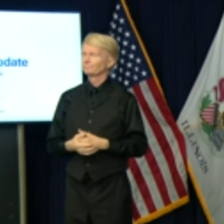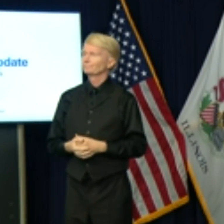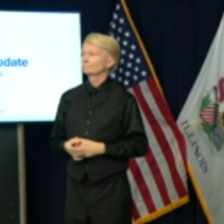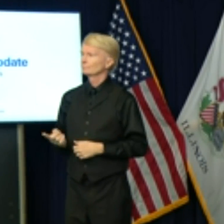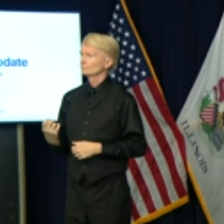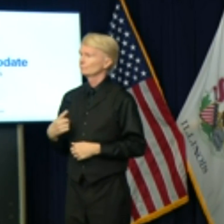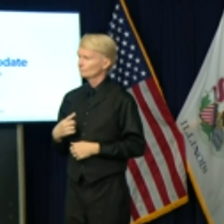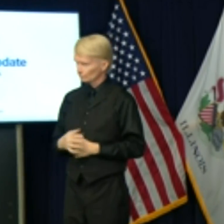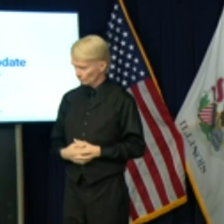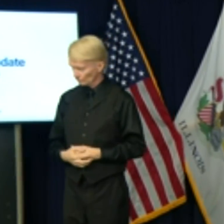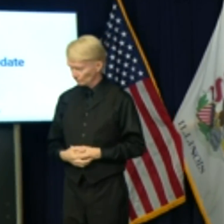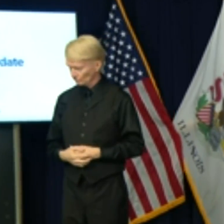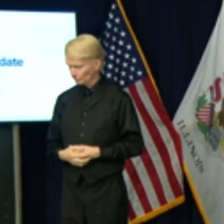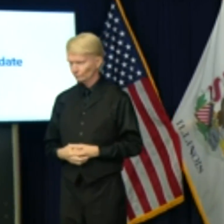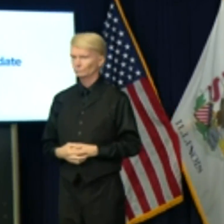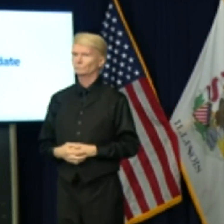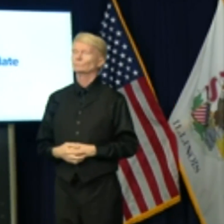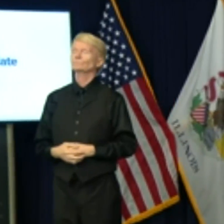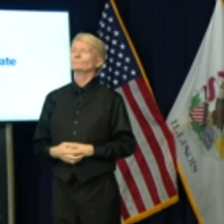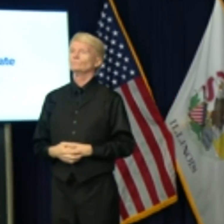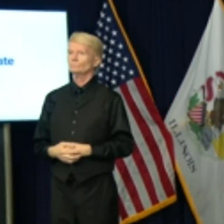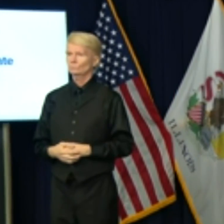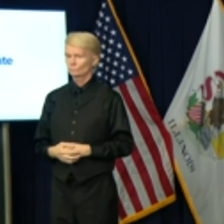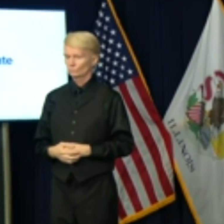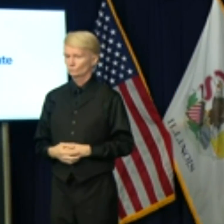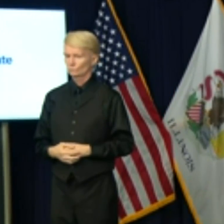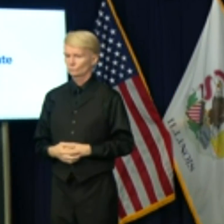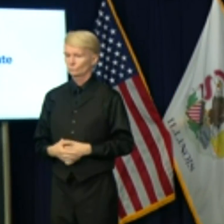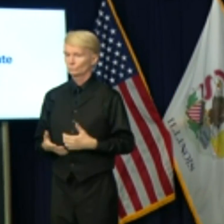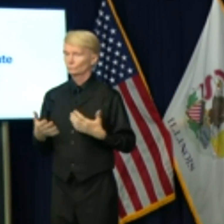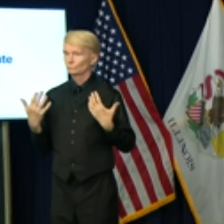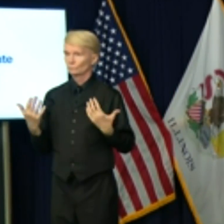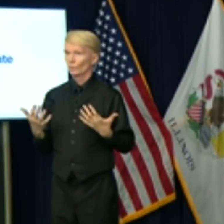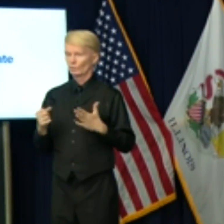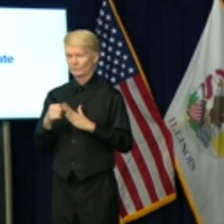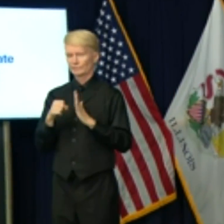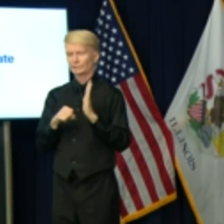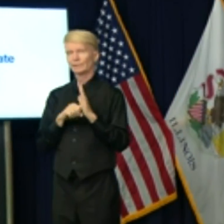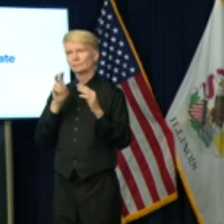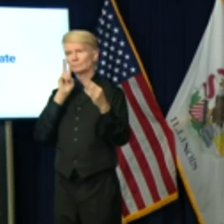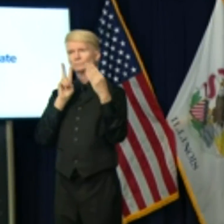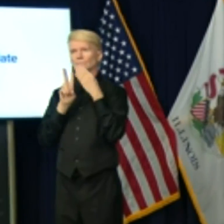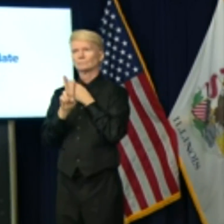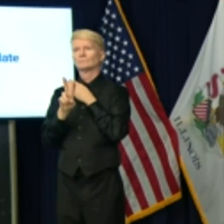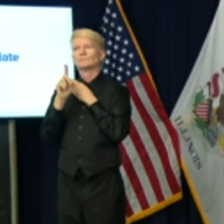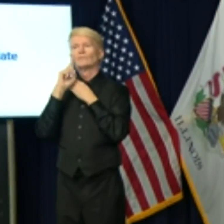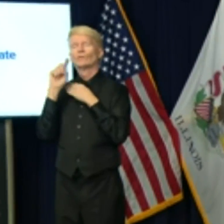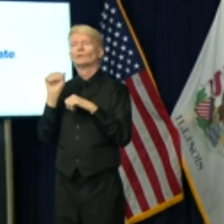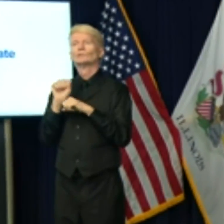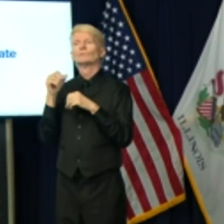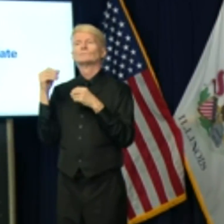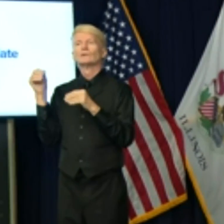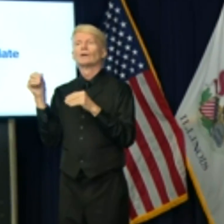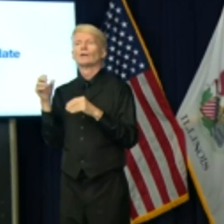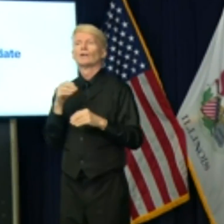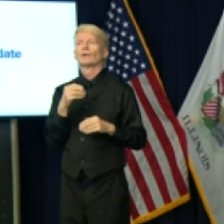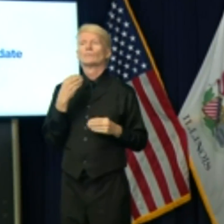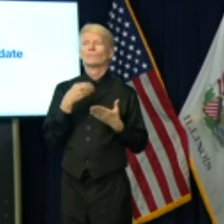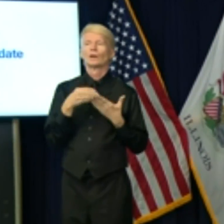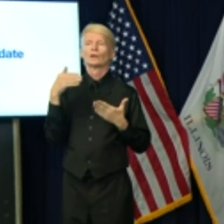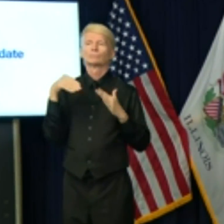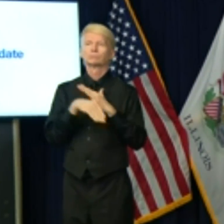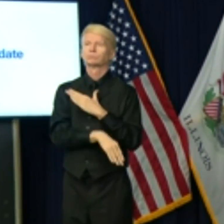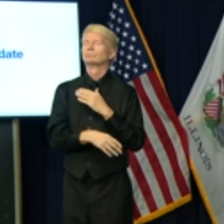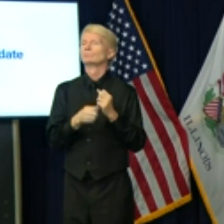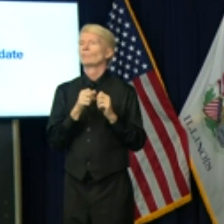Shrutia Bloomberg is asking, what is the state's projection for job sales and revenue losses from the additional restrictions on